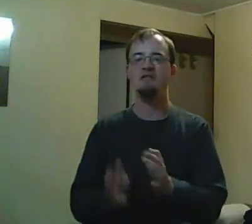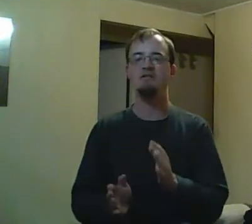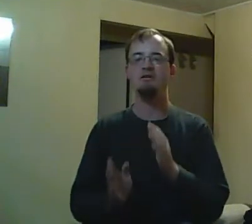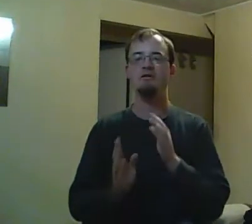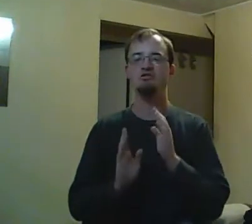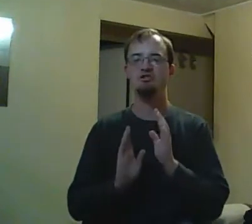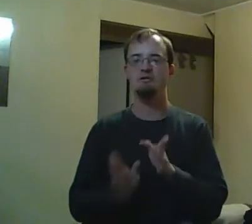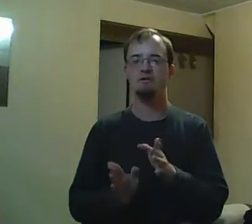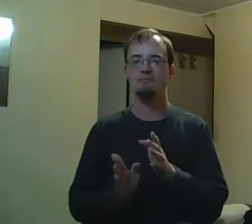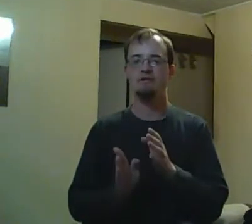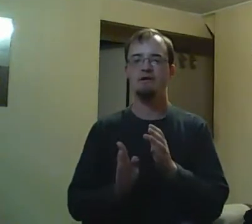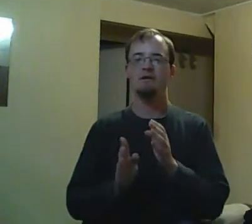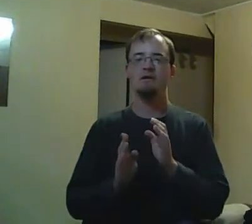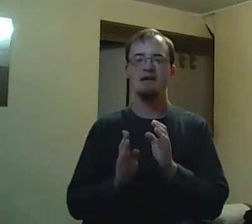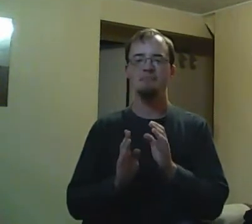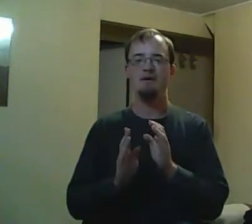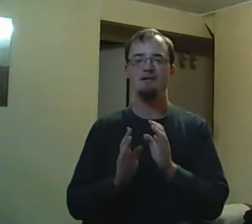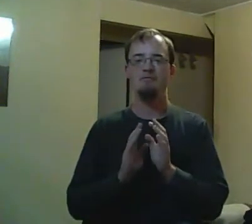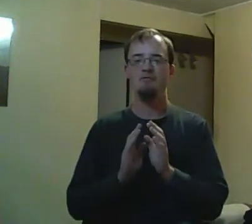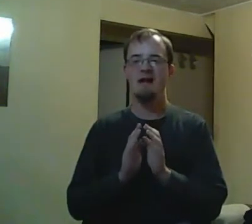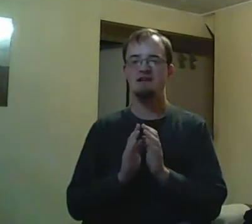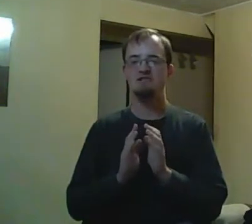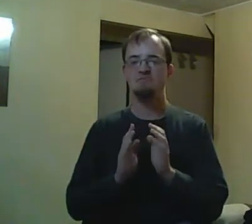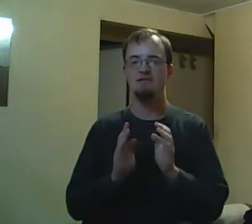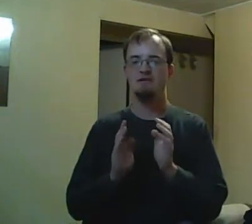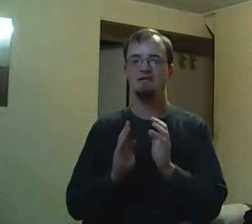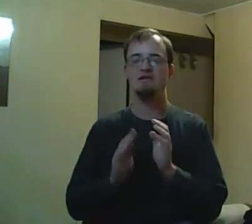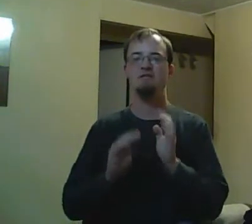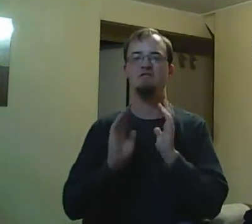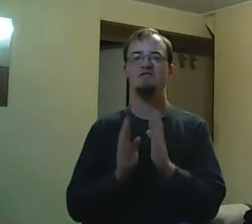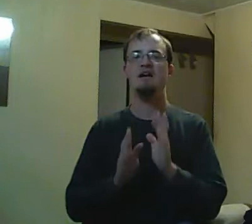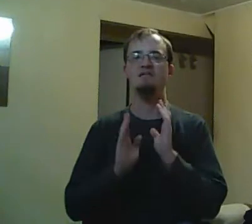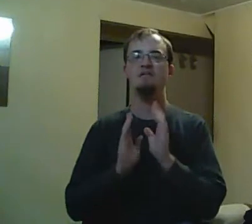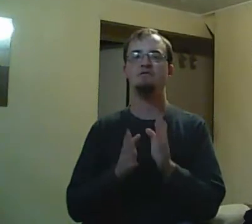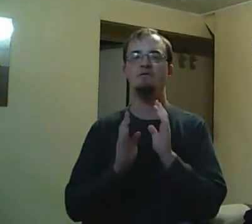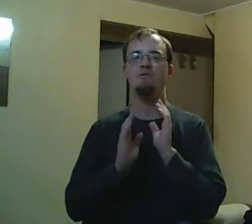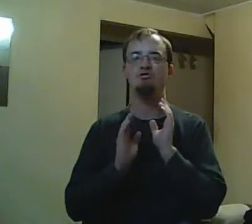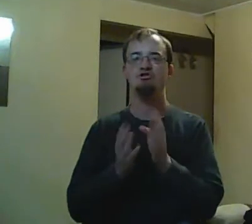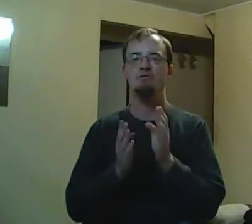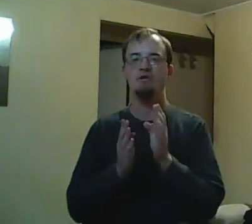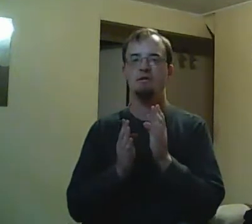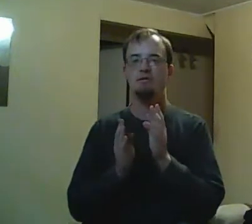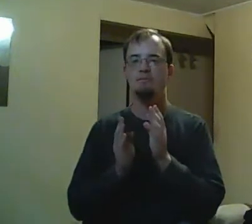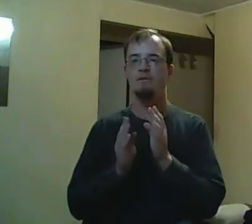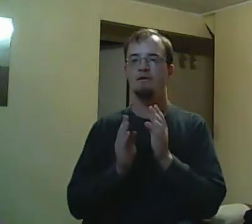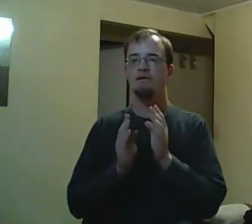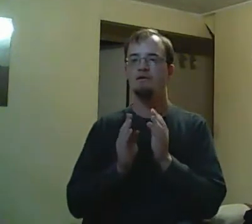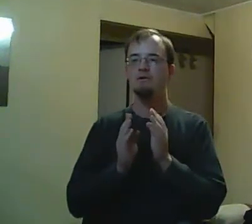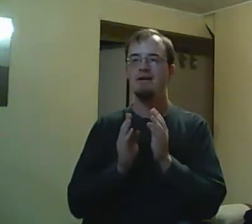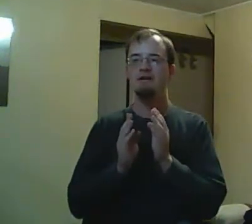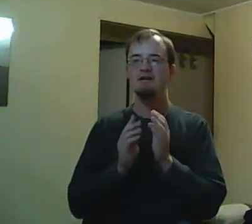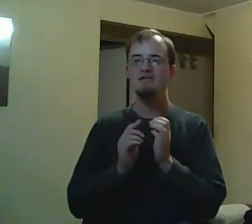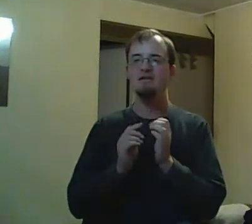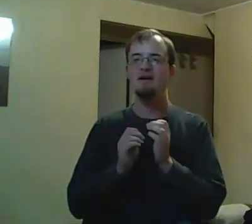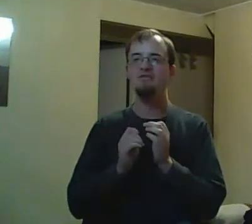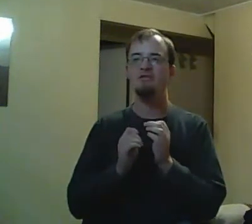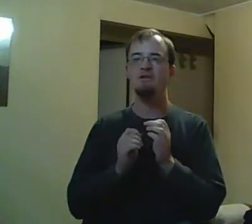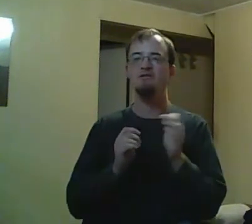Either he's alive or he dies. He was your best friend. There's nothing you can do about it. But Spinner is brought with guilt because now